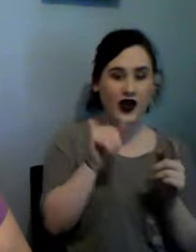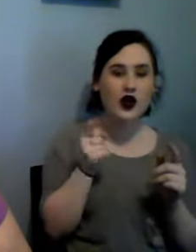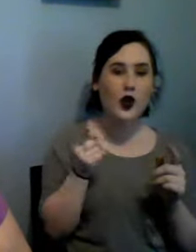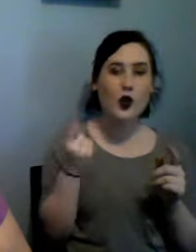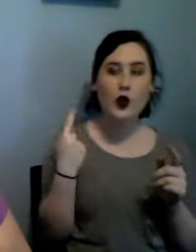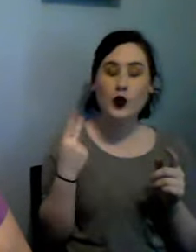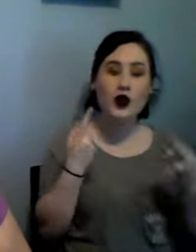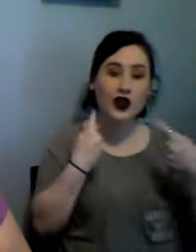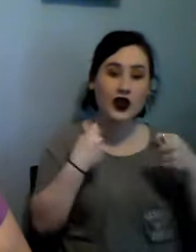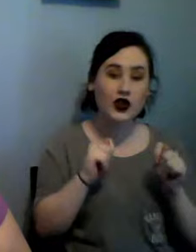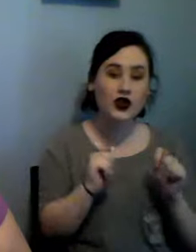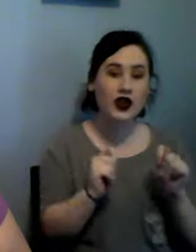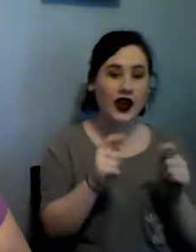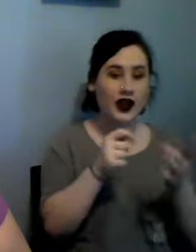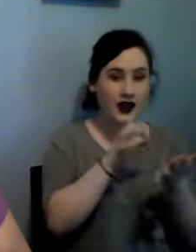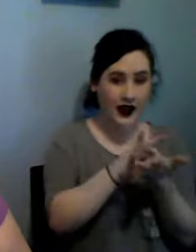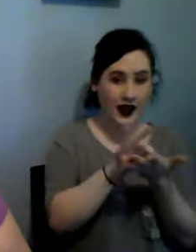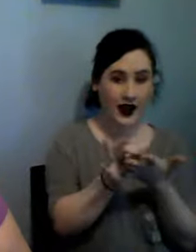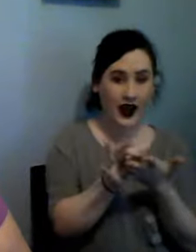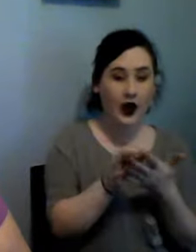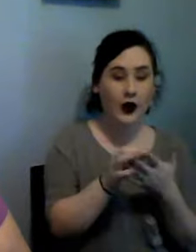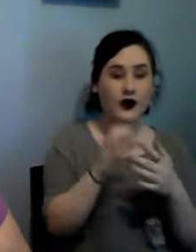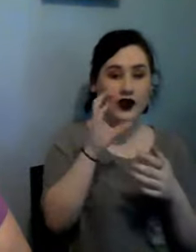charts before we started the video